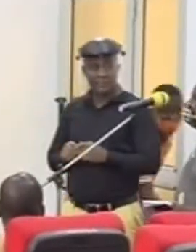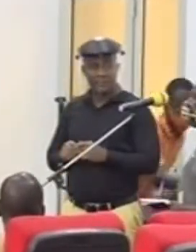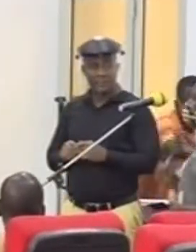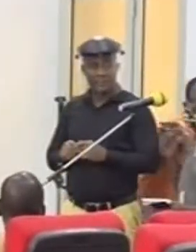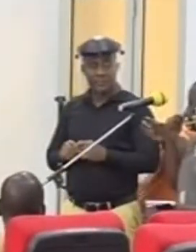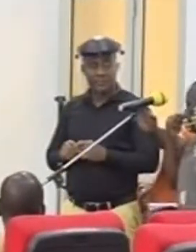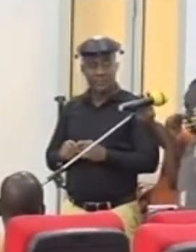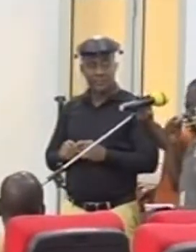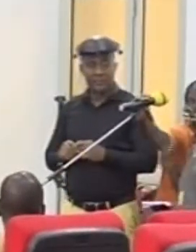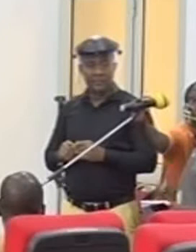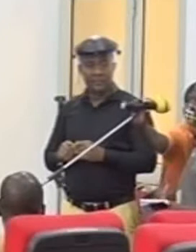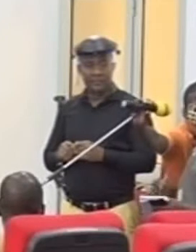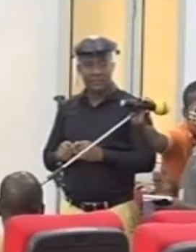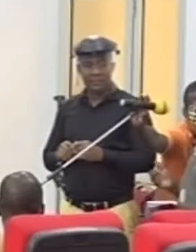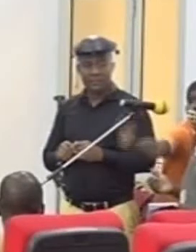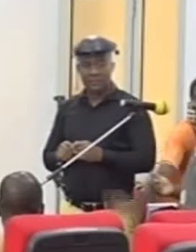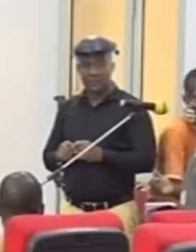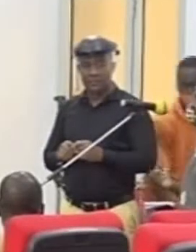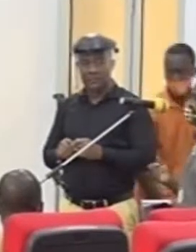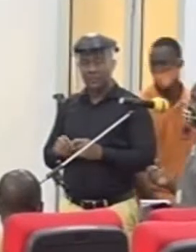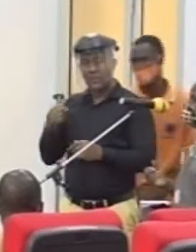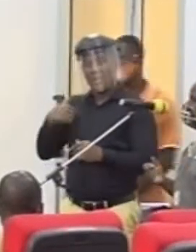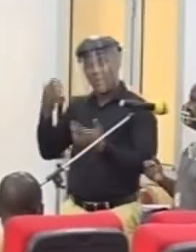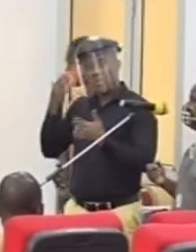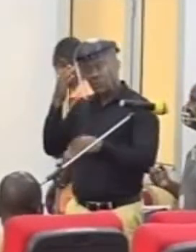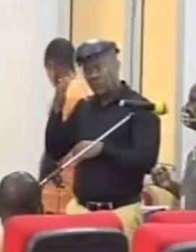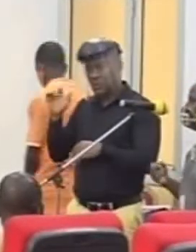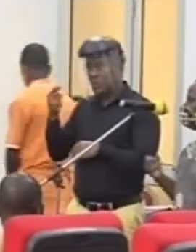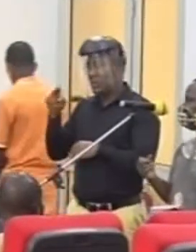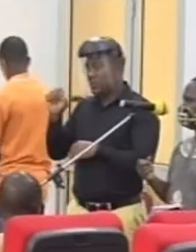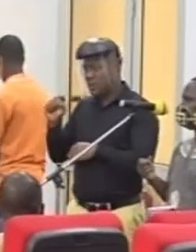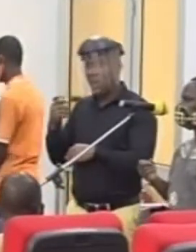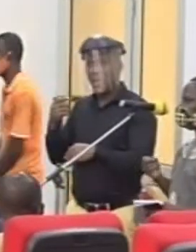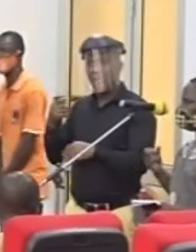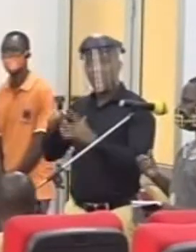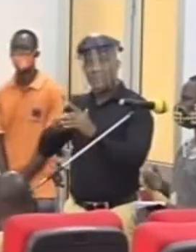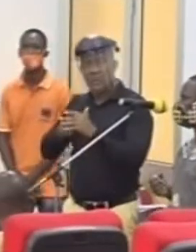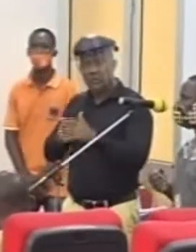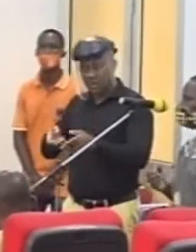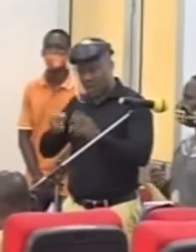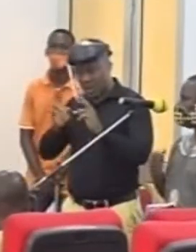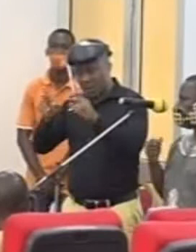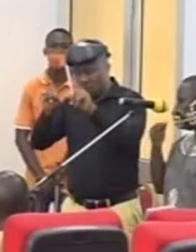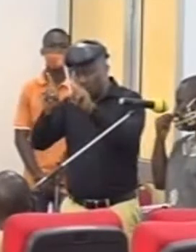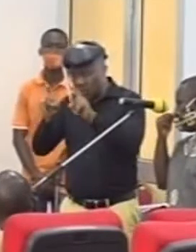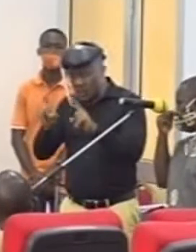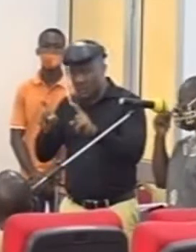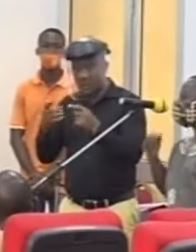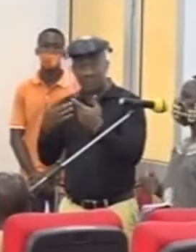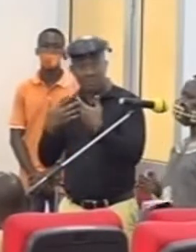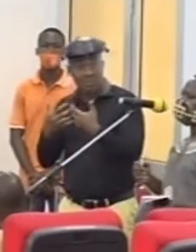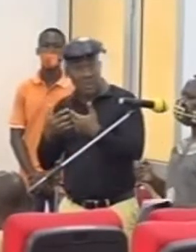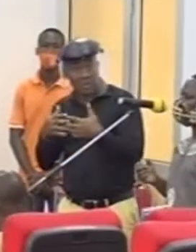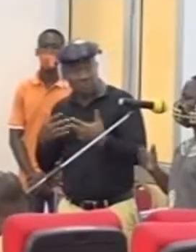Just like However, Ghana has started using rapid diagnosis test for, yeah, then